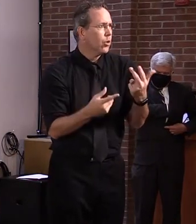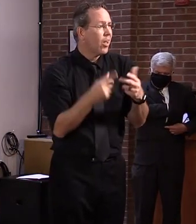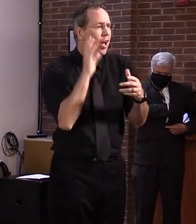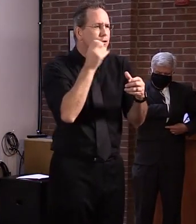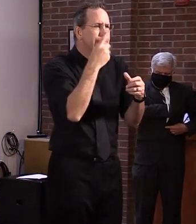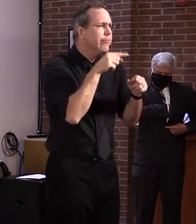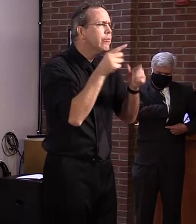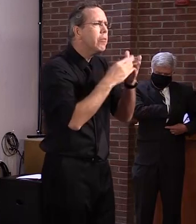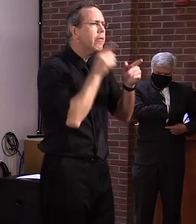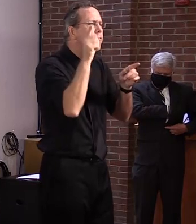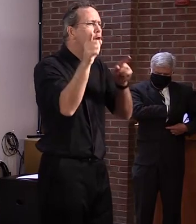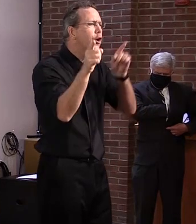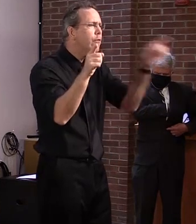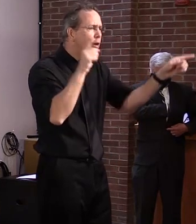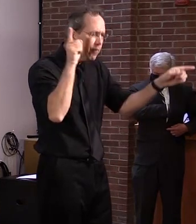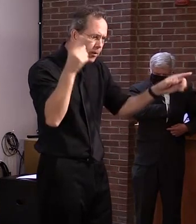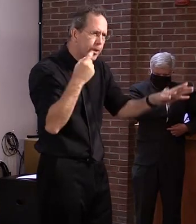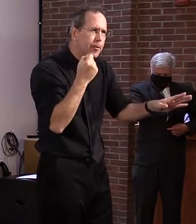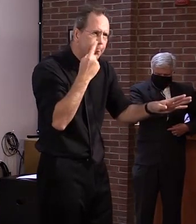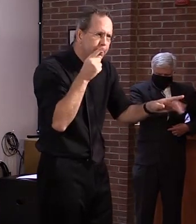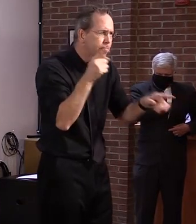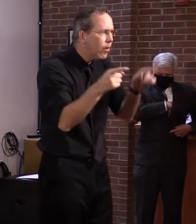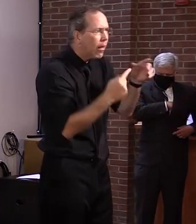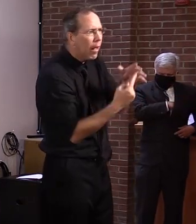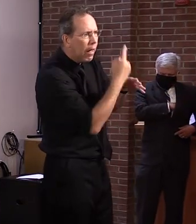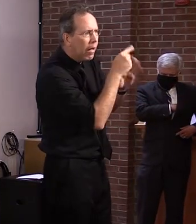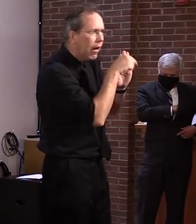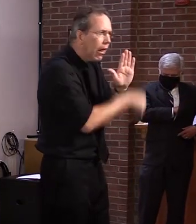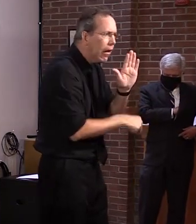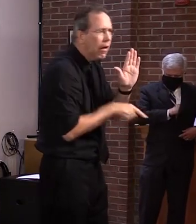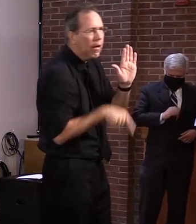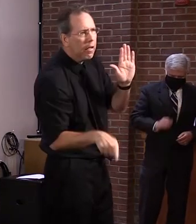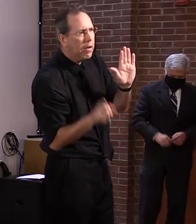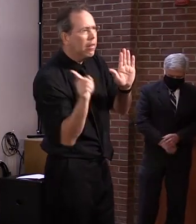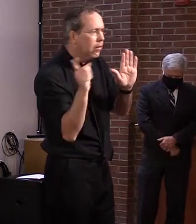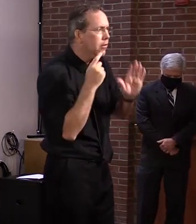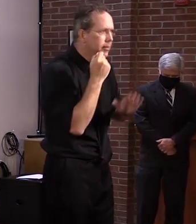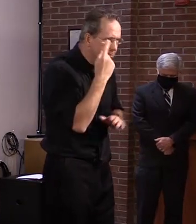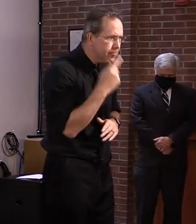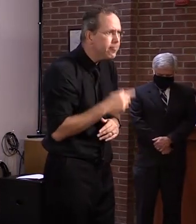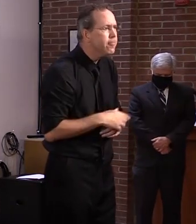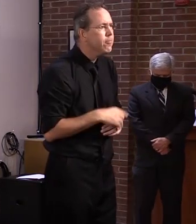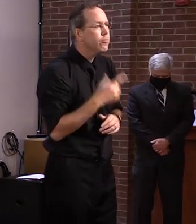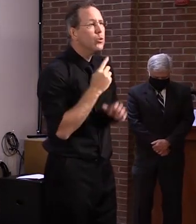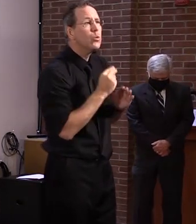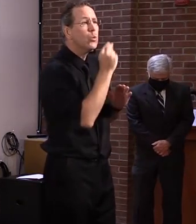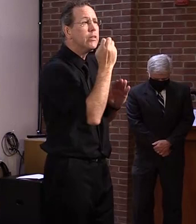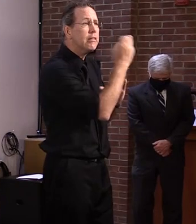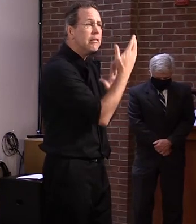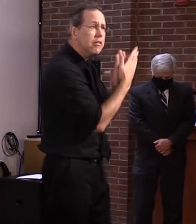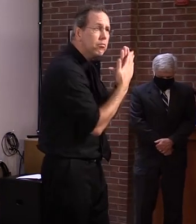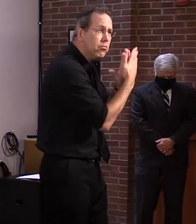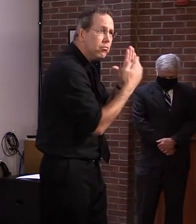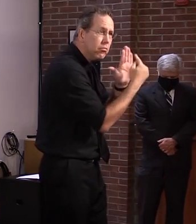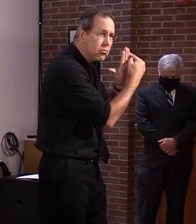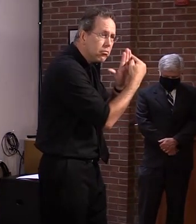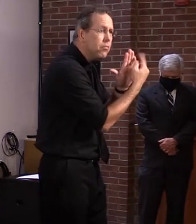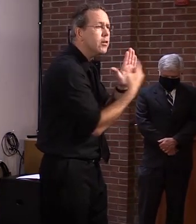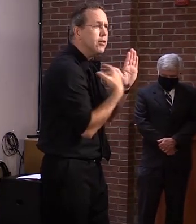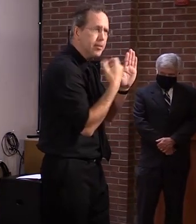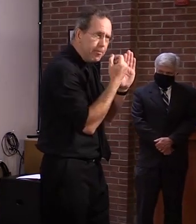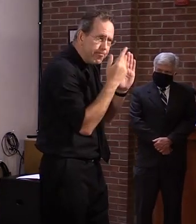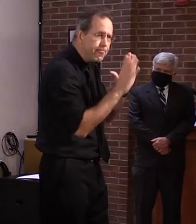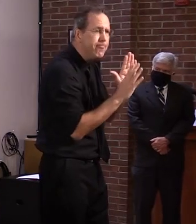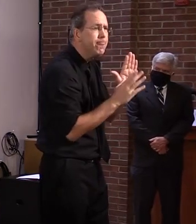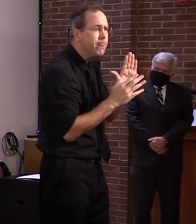citizens in our rural areas, um, on the eastern side of the state and the northern part of the state. Um, I want to